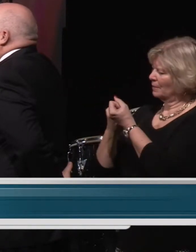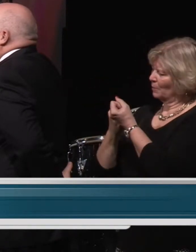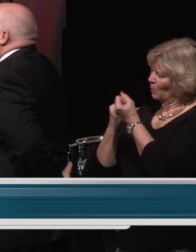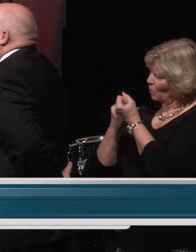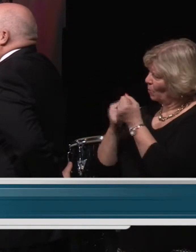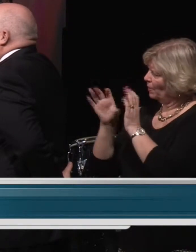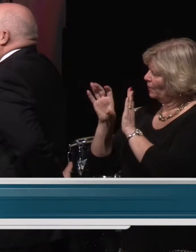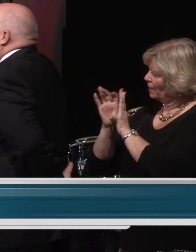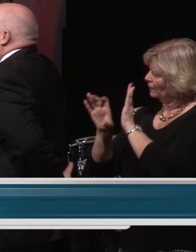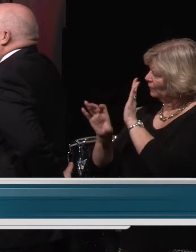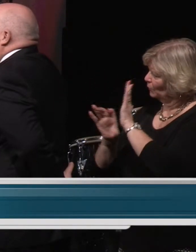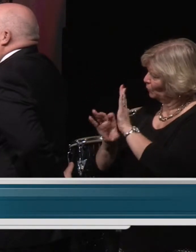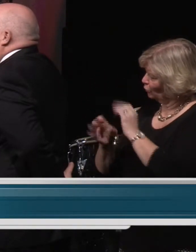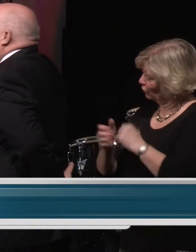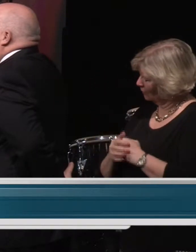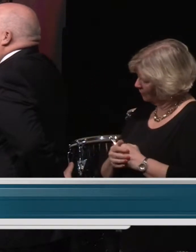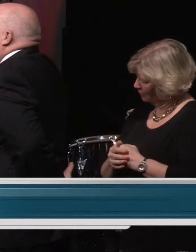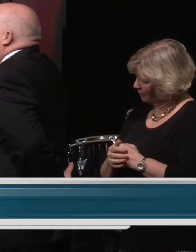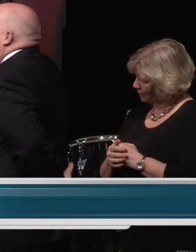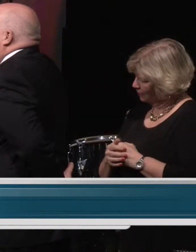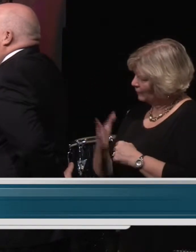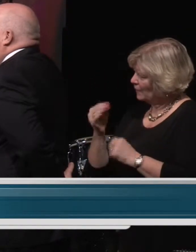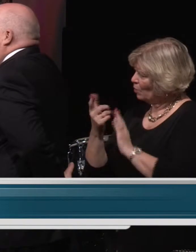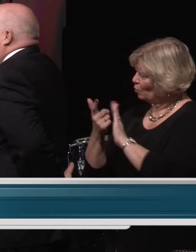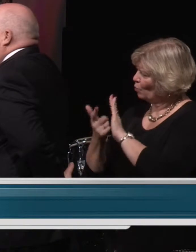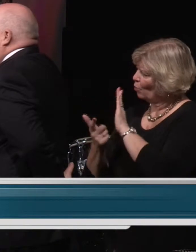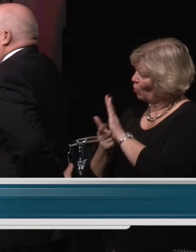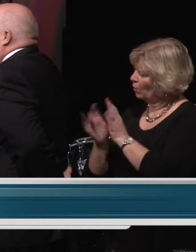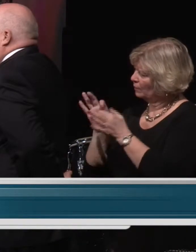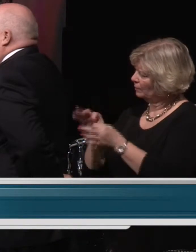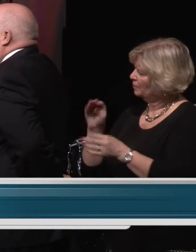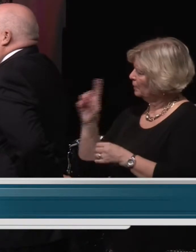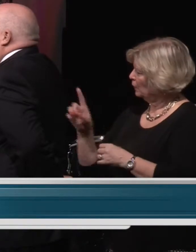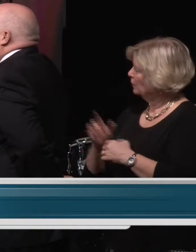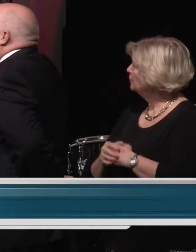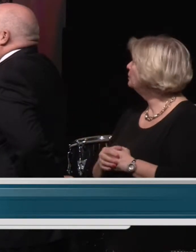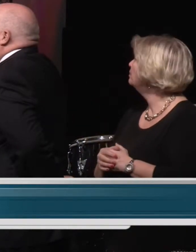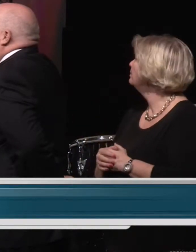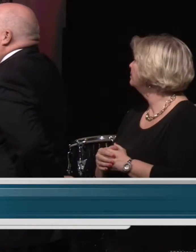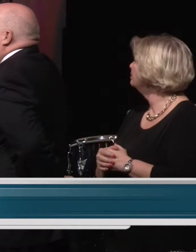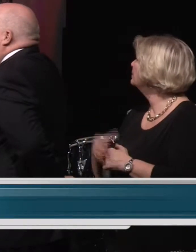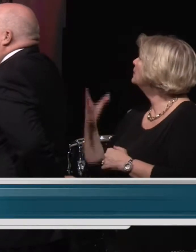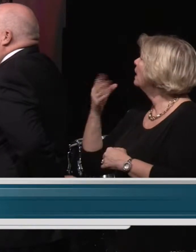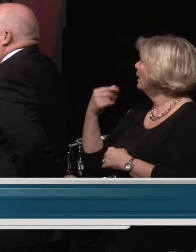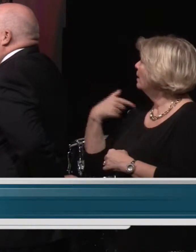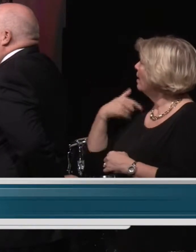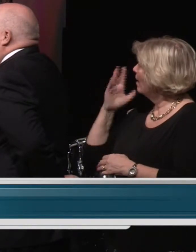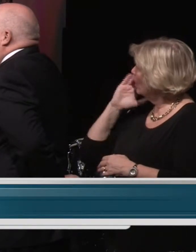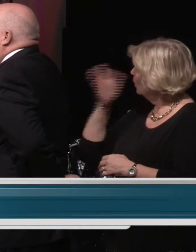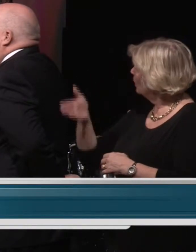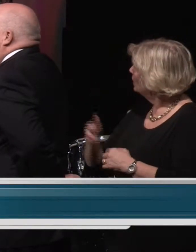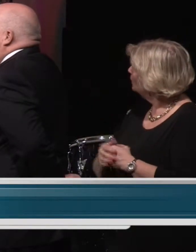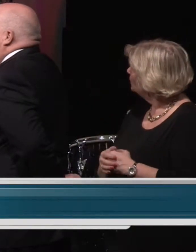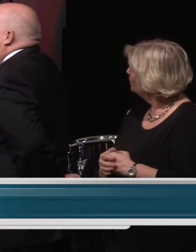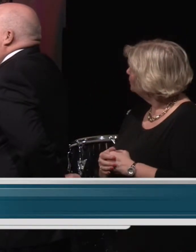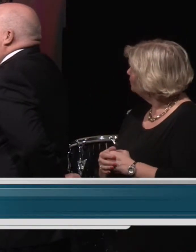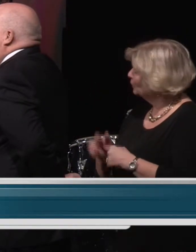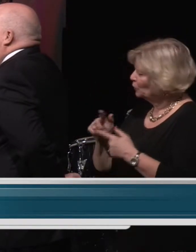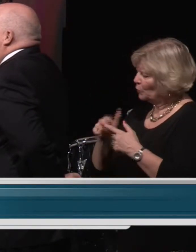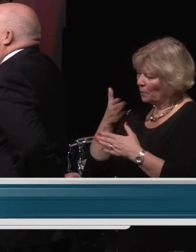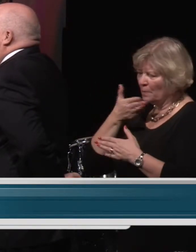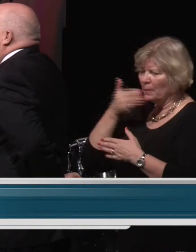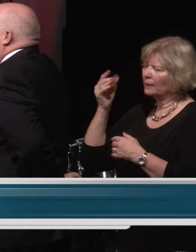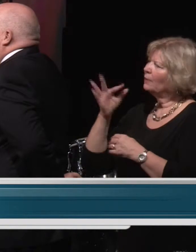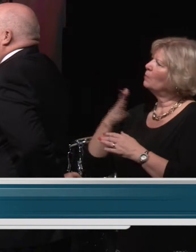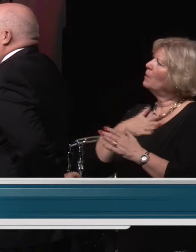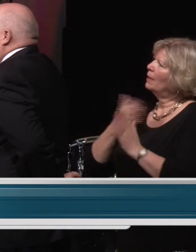Constitution and laws thereof And that I will, to the best